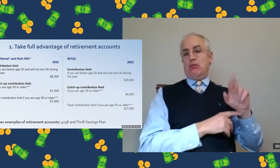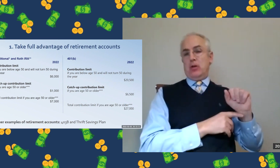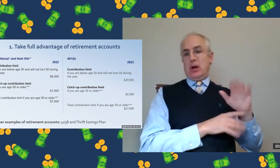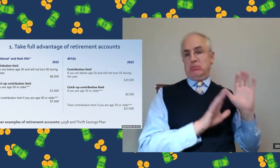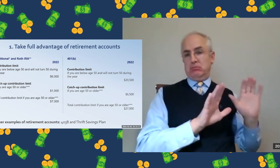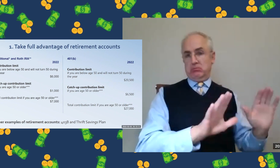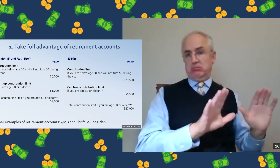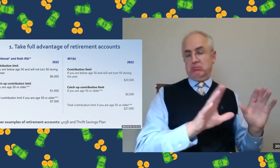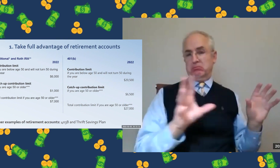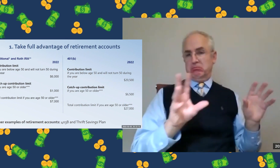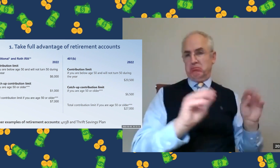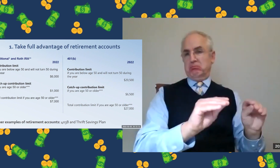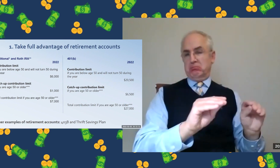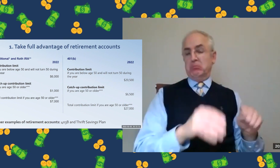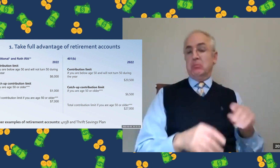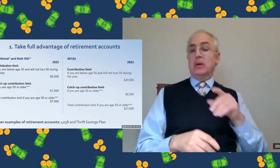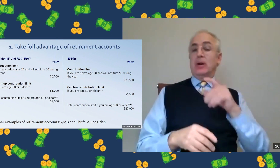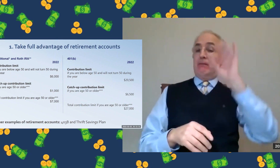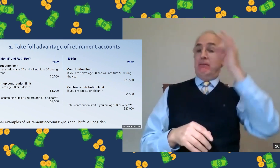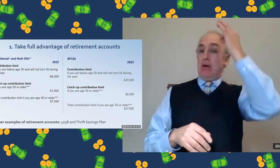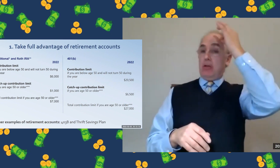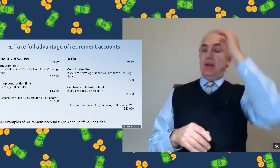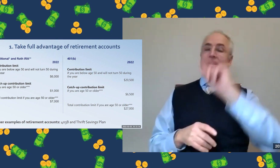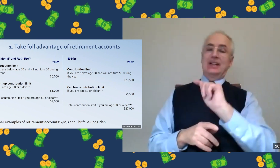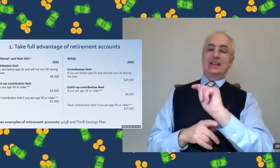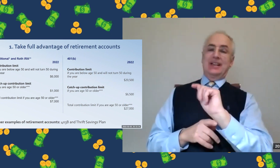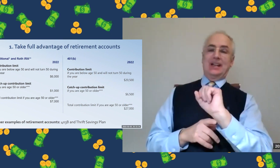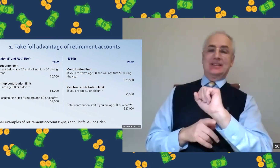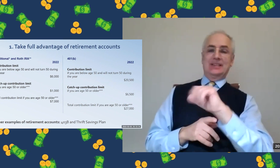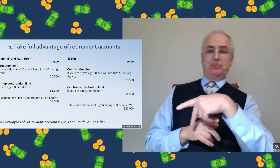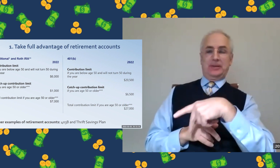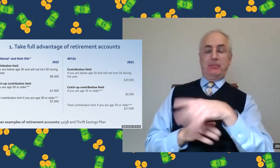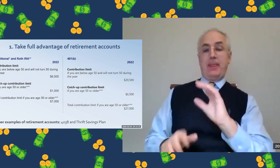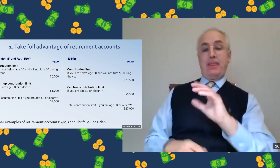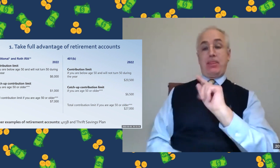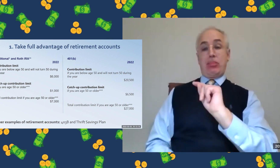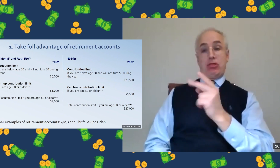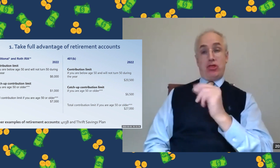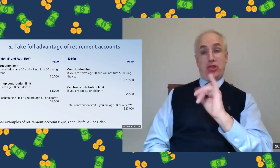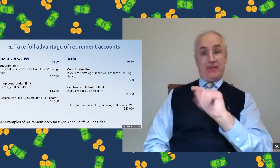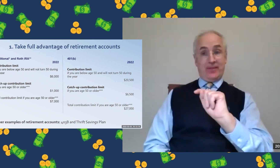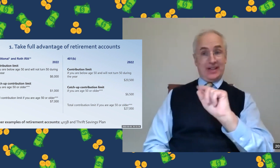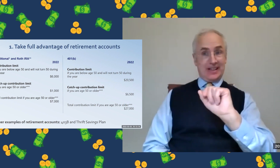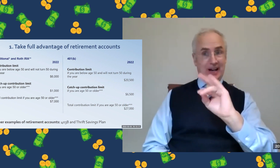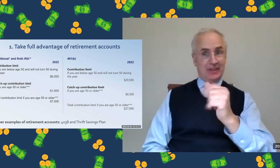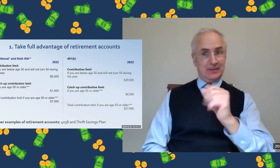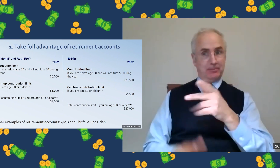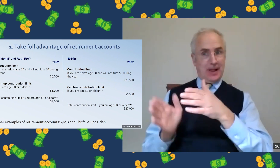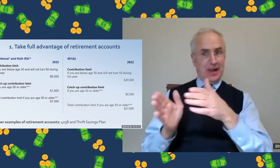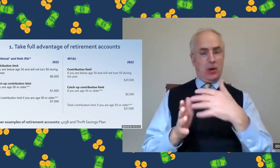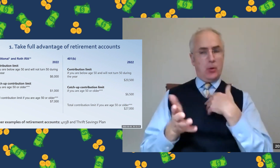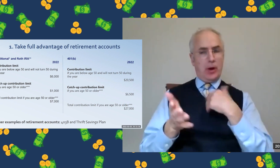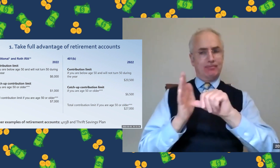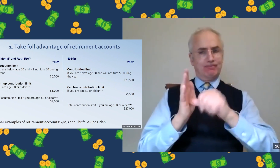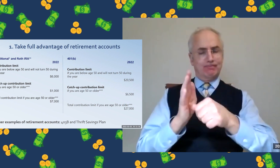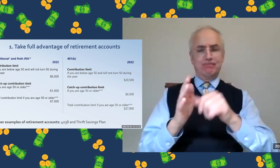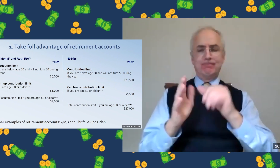You may also have your own personal IRA account or a thrift savings plan,